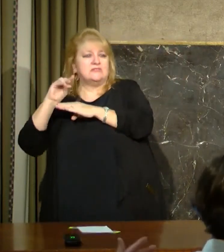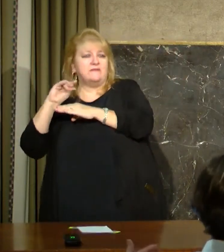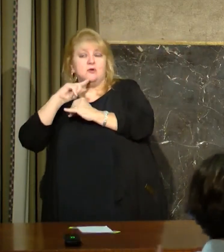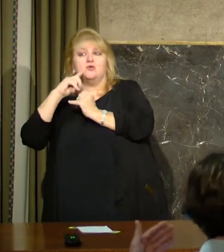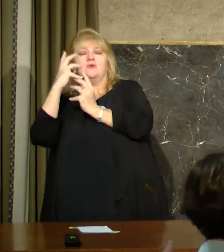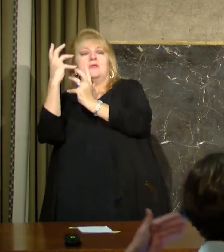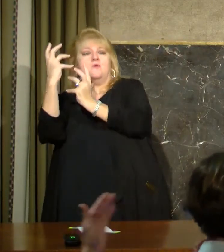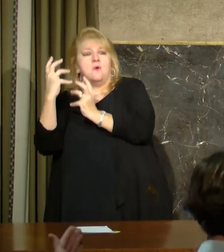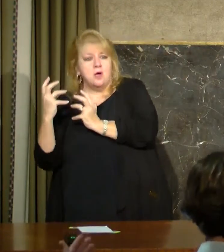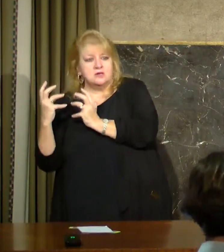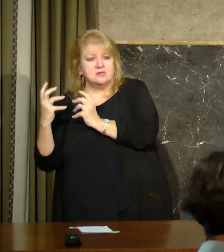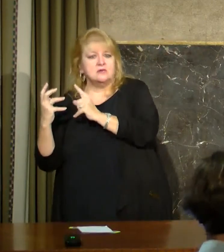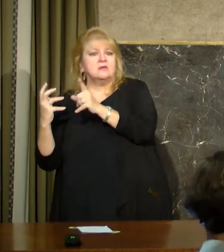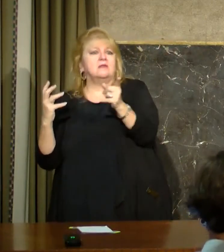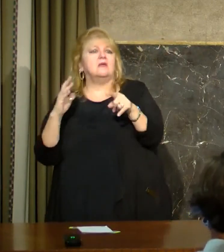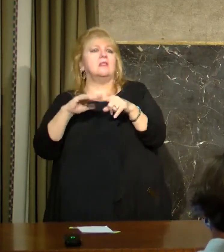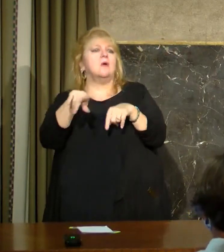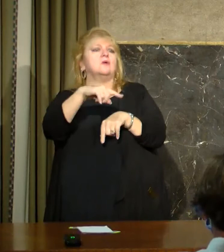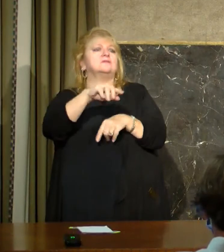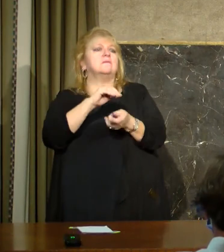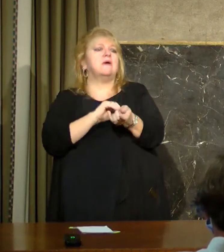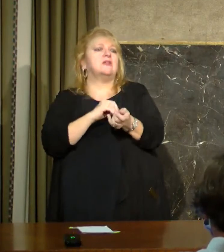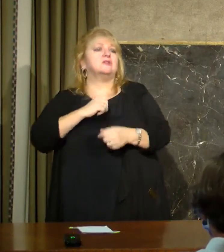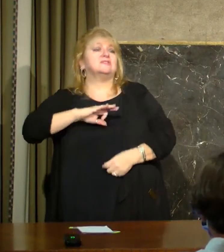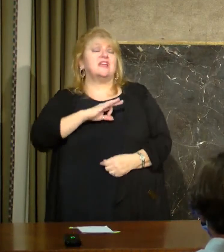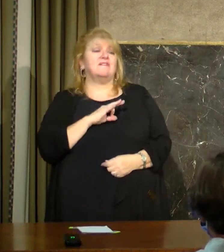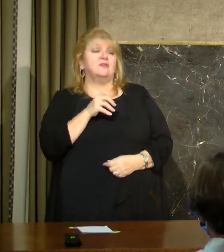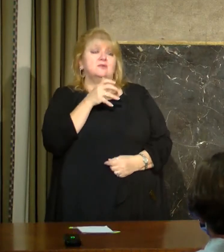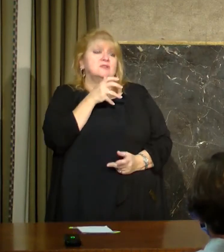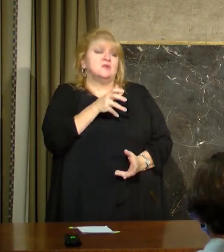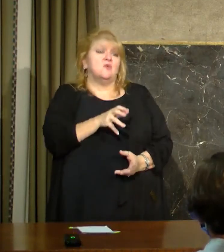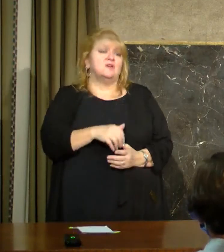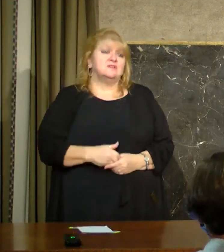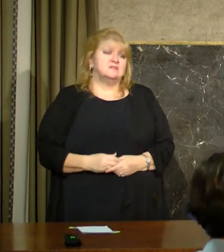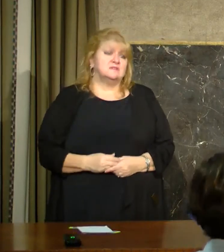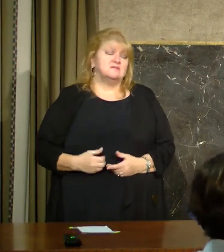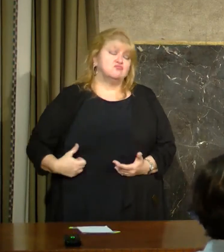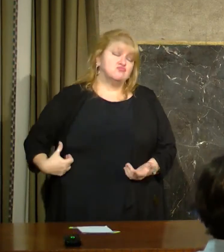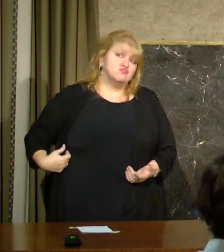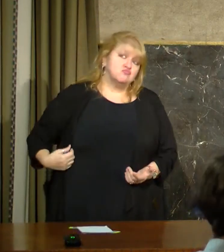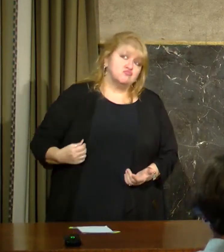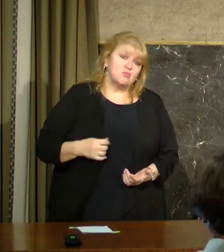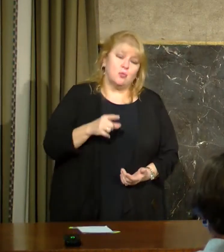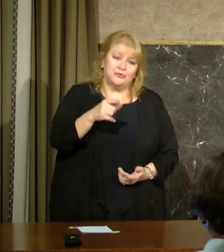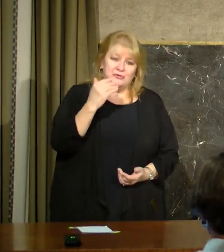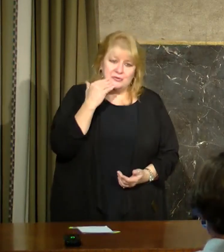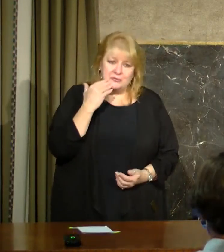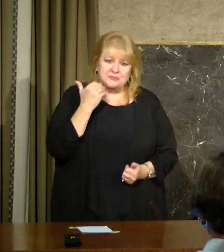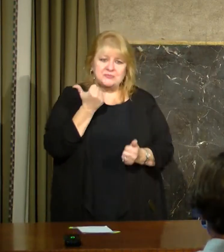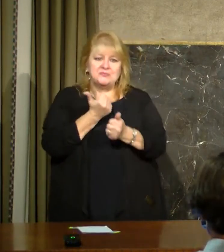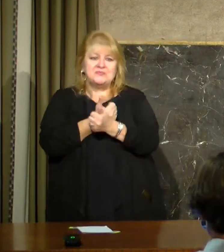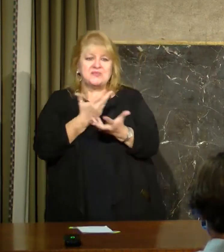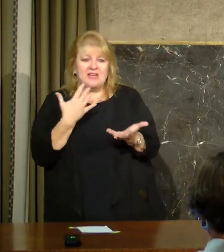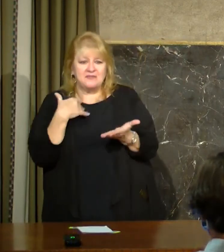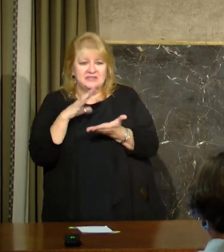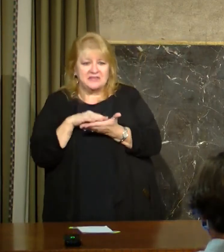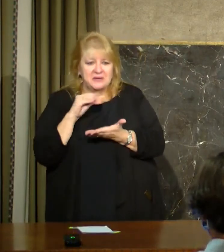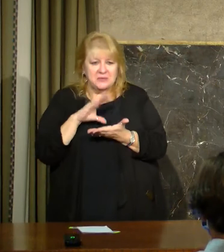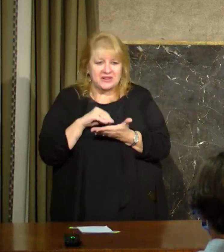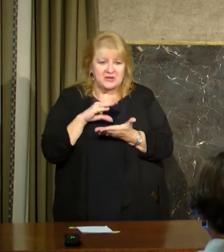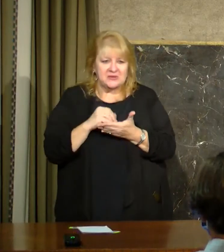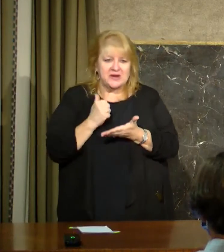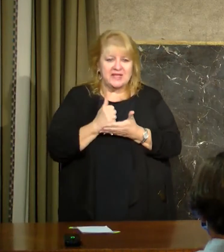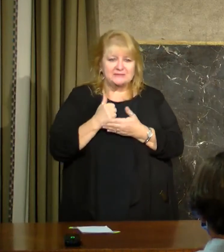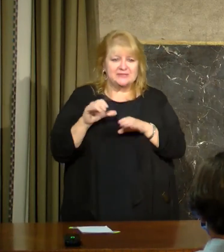decide when to move the next priority group? Well, every lesson informs what we do going forward. And if that's a lesson that